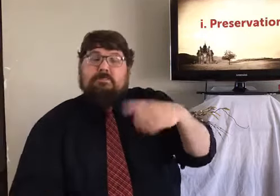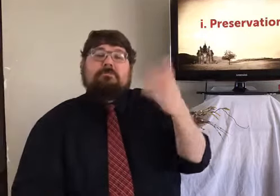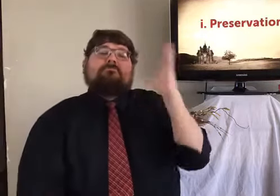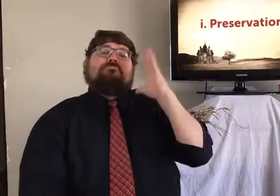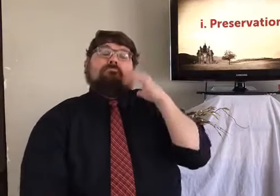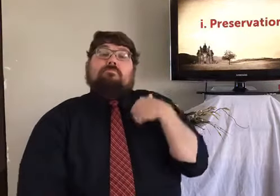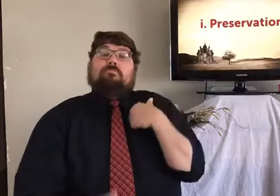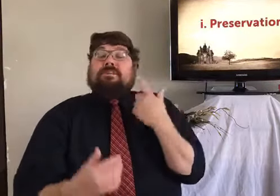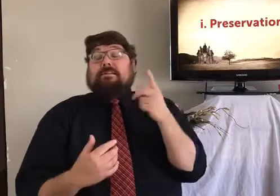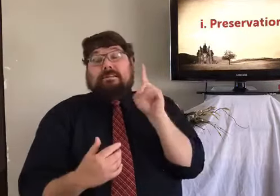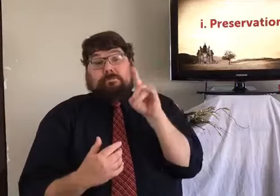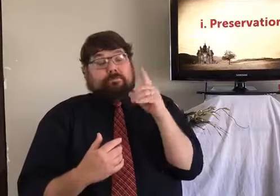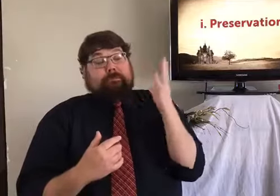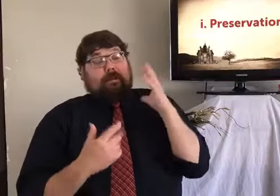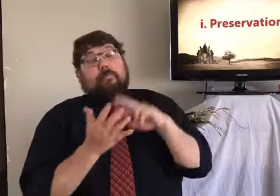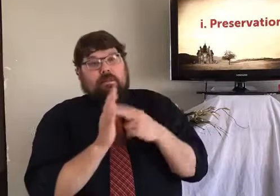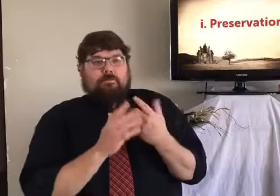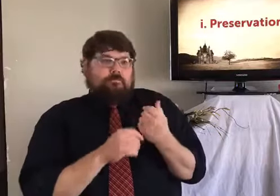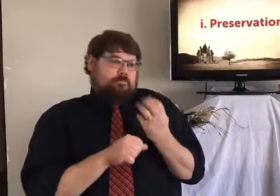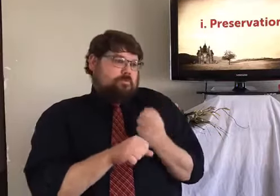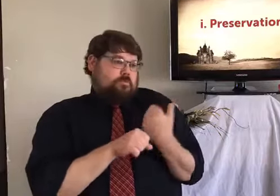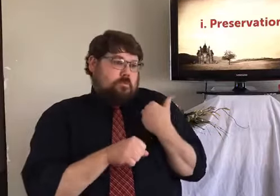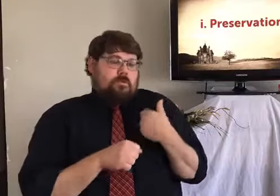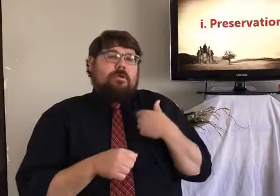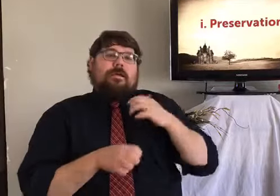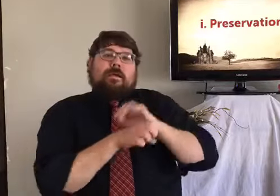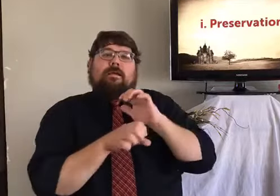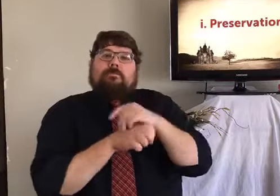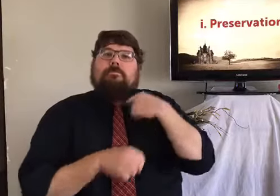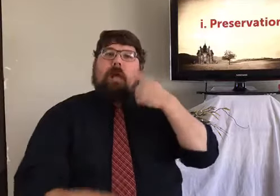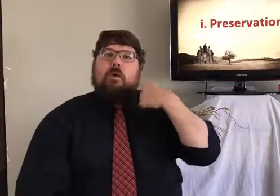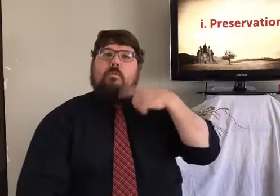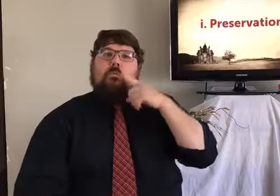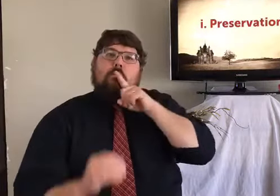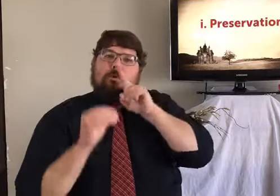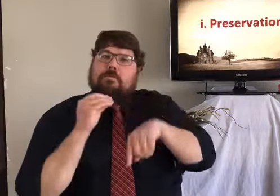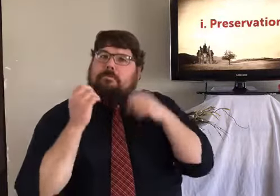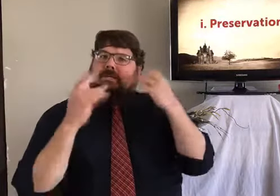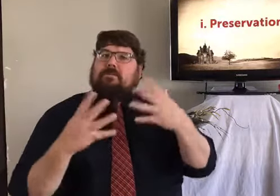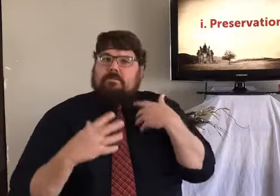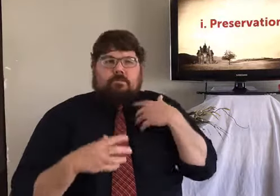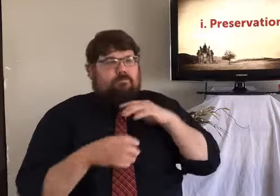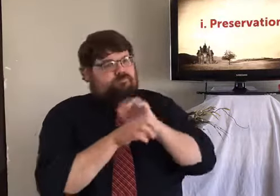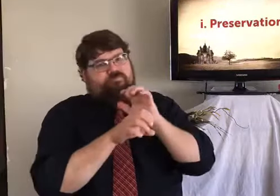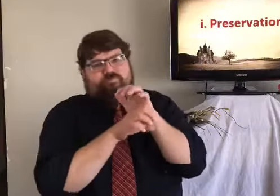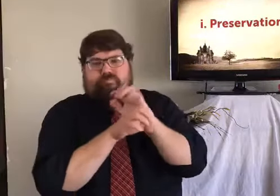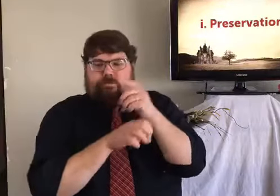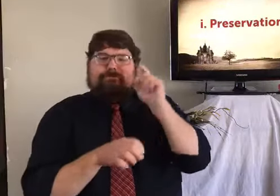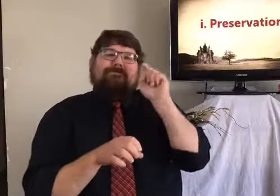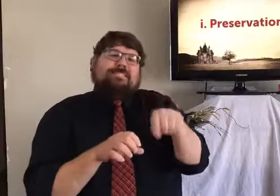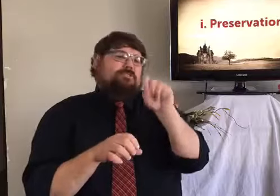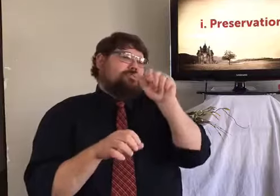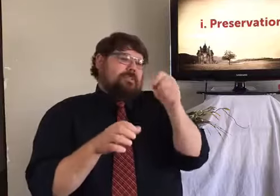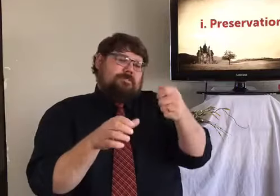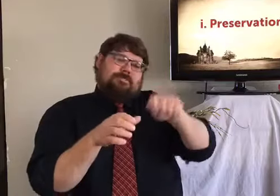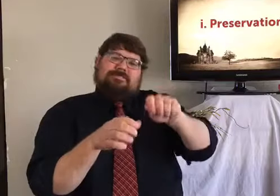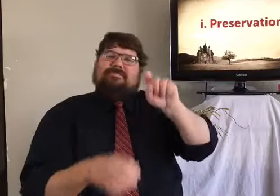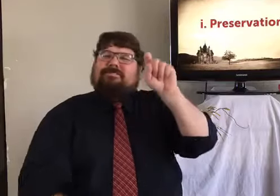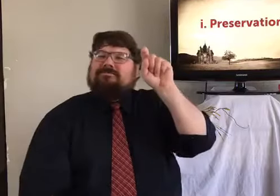When I can, we have to put salt in it. A couple years ago, I canned tomatoes. We had a lot of tomatoes and we canned